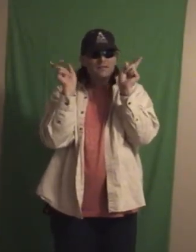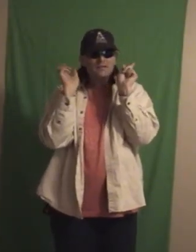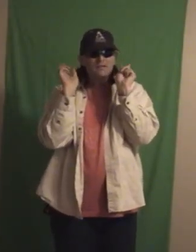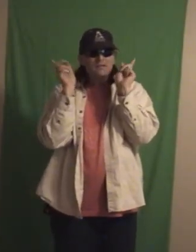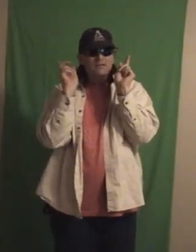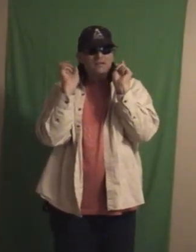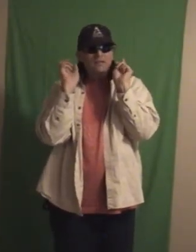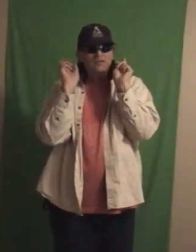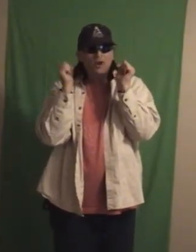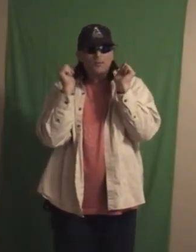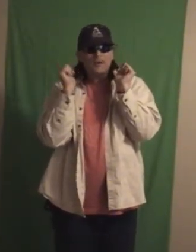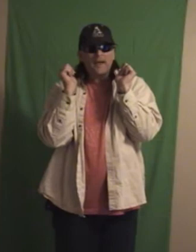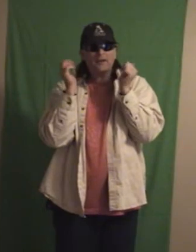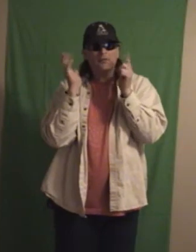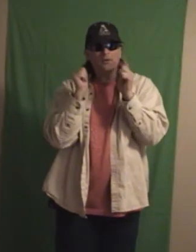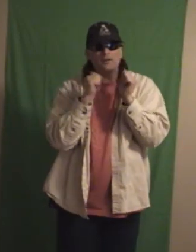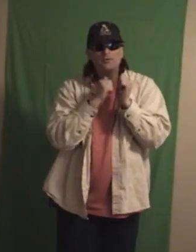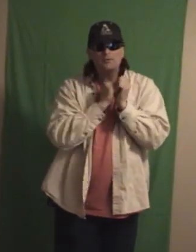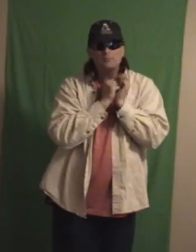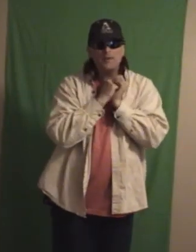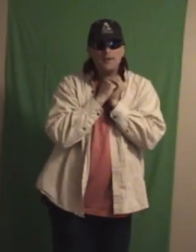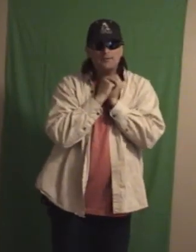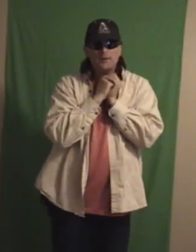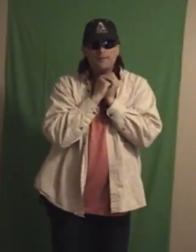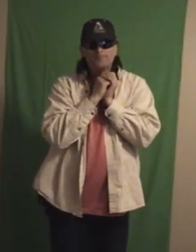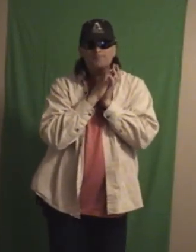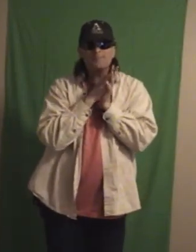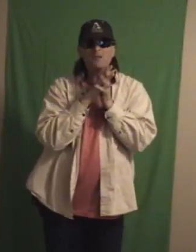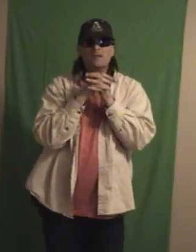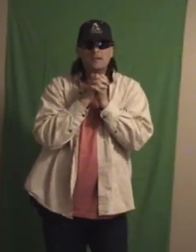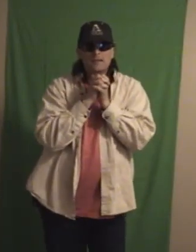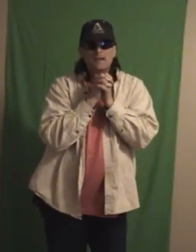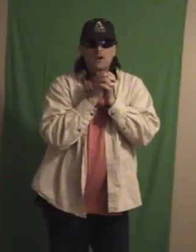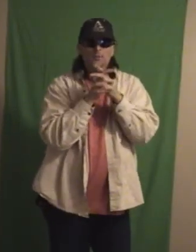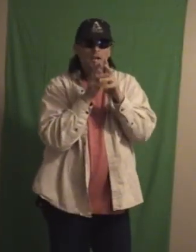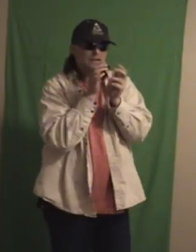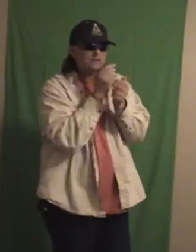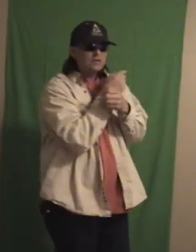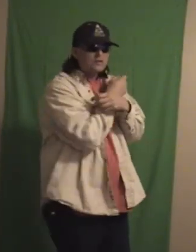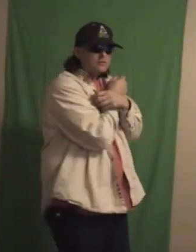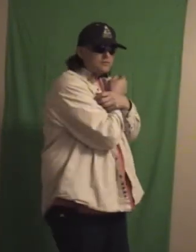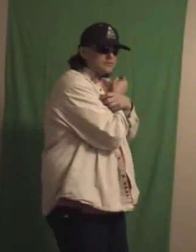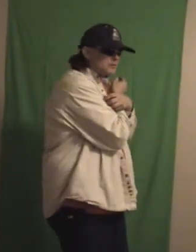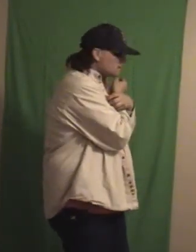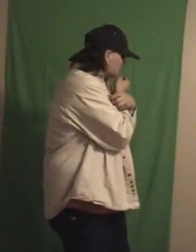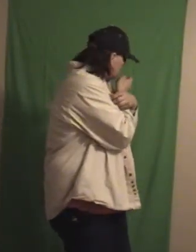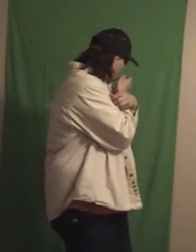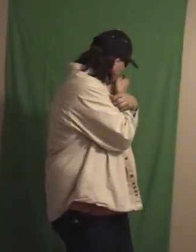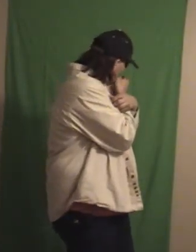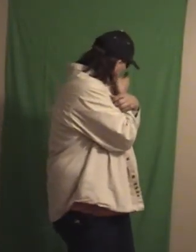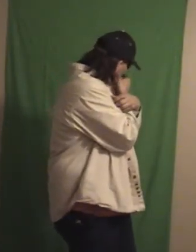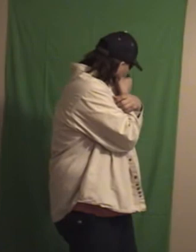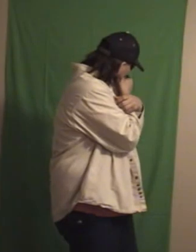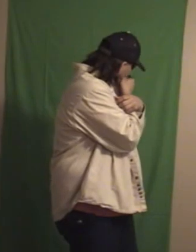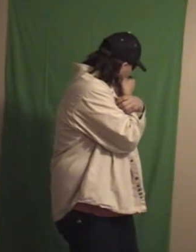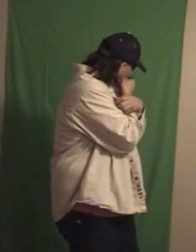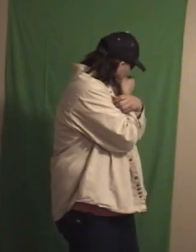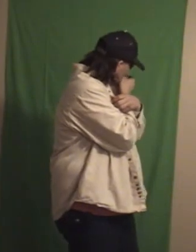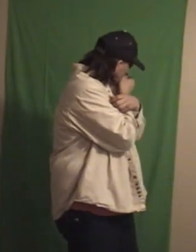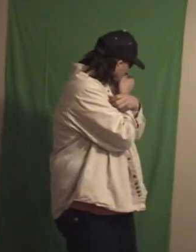crop it out or whatever but anyway hope you like the little smile background here